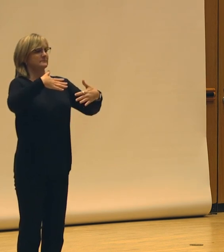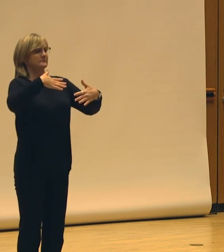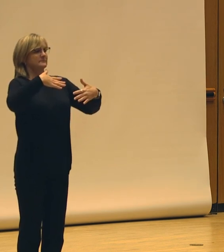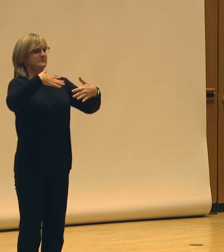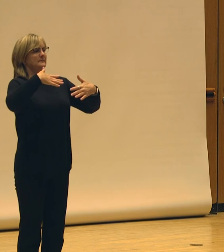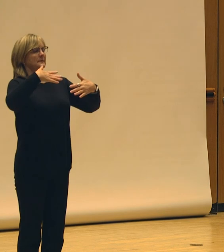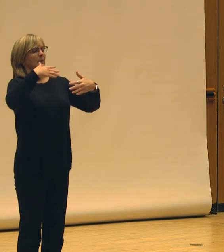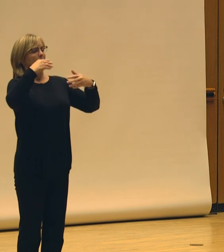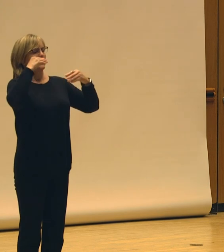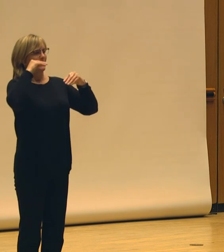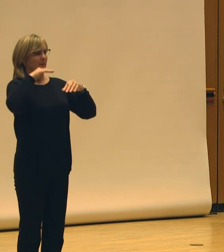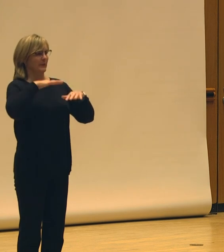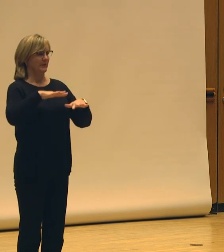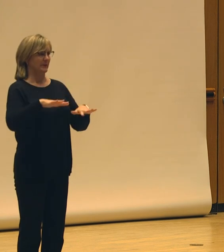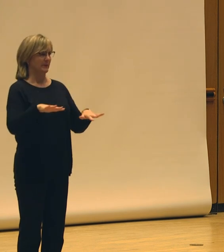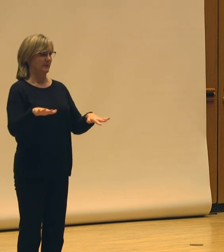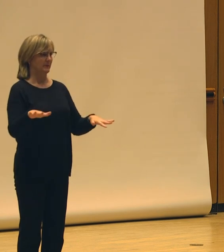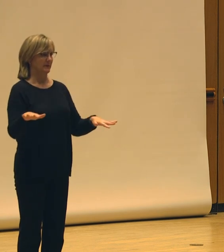Ah, and exhale.